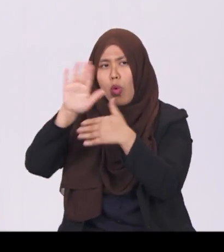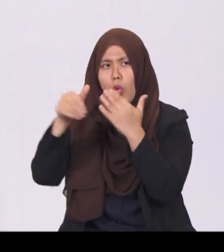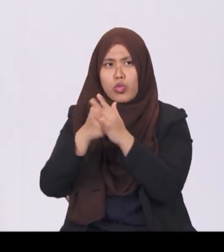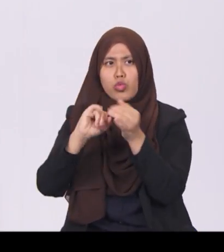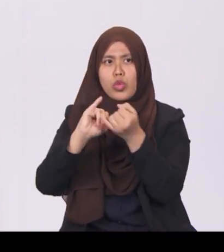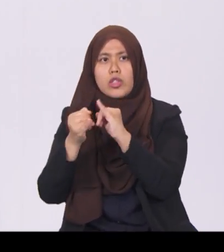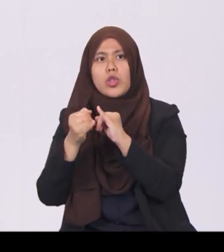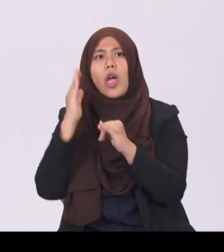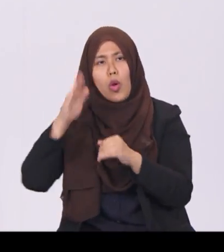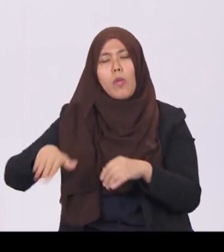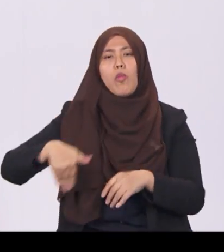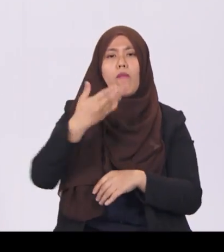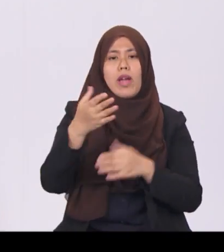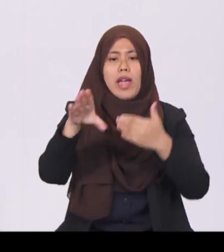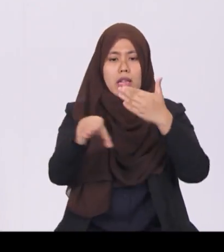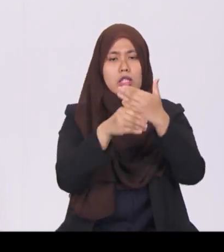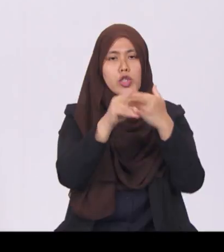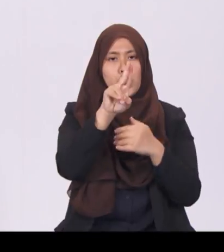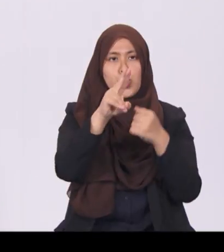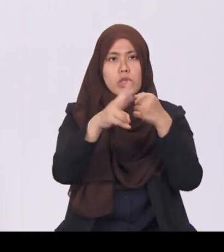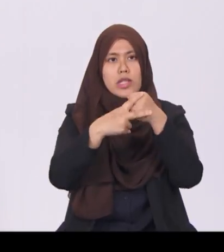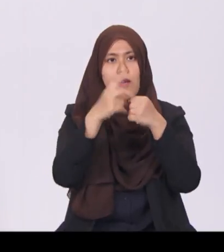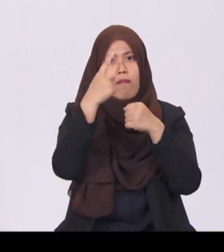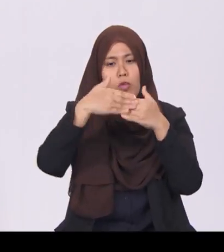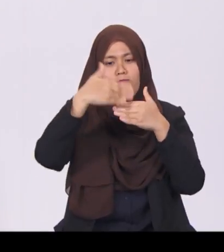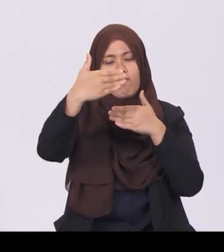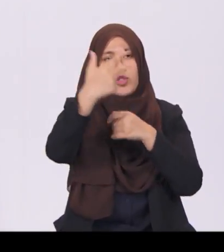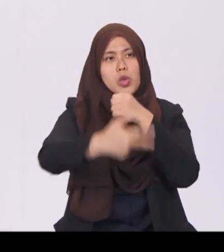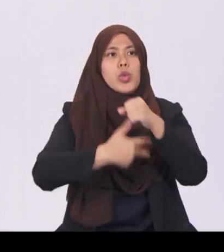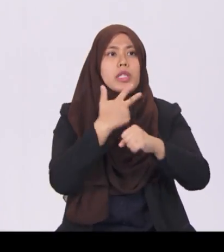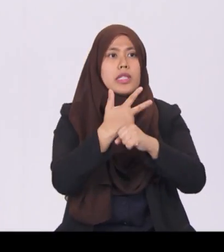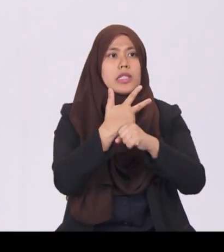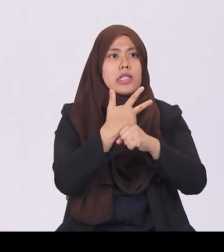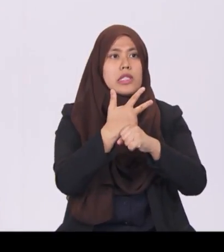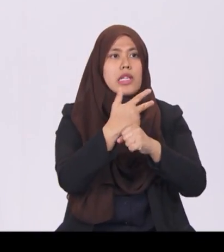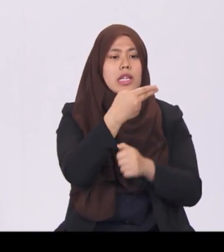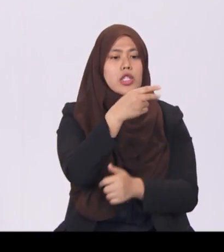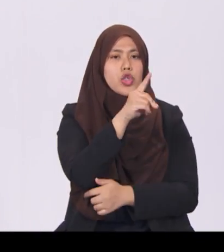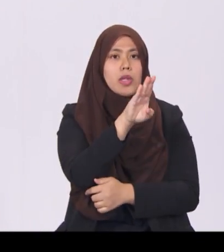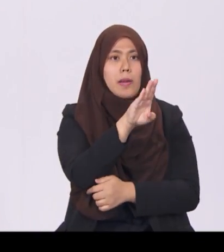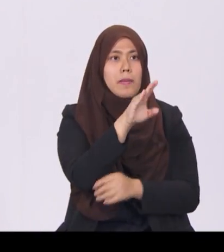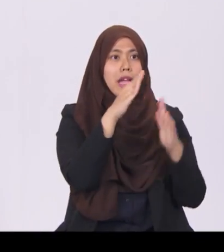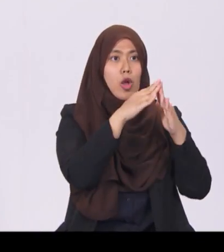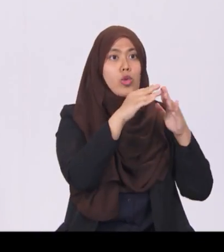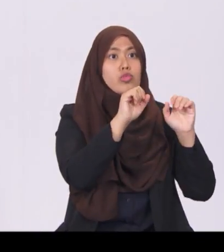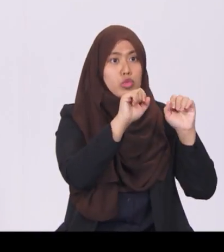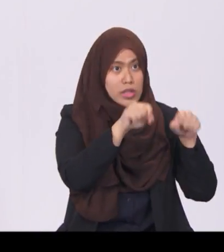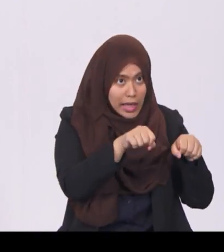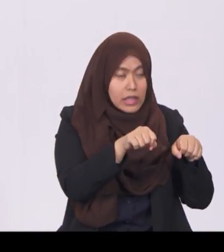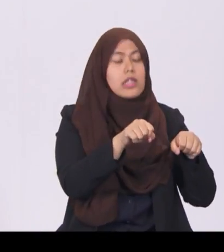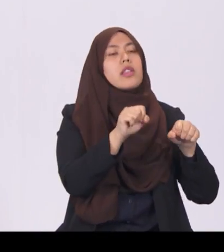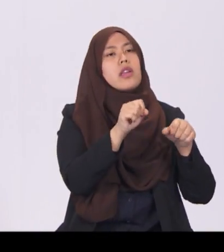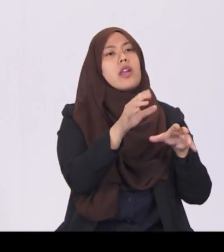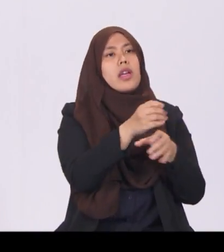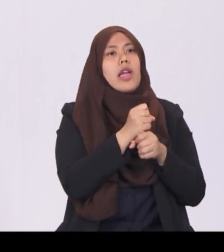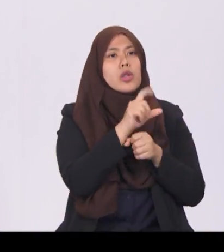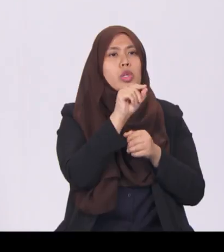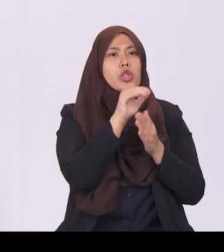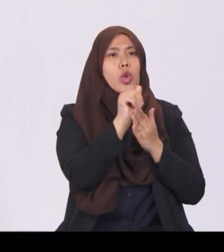for three years. Eligible HDB households will each receive $20 more per year from